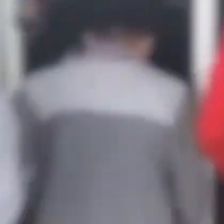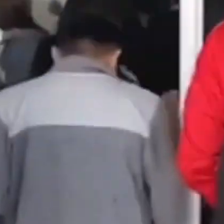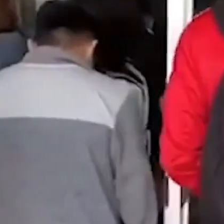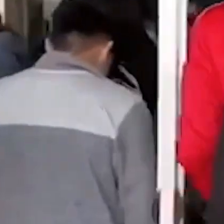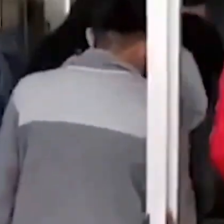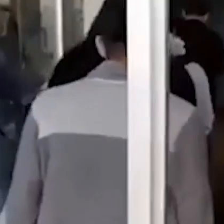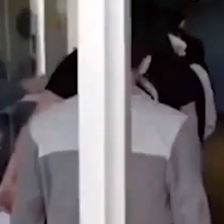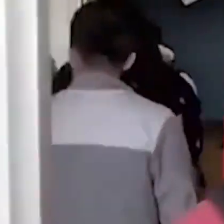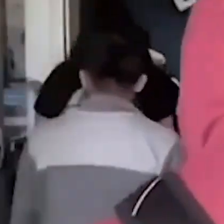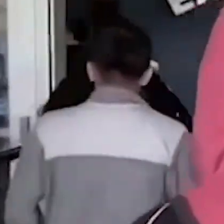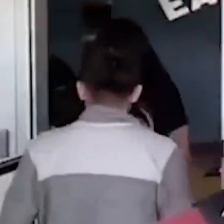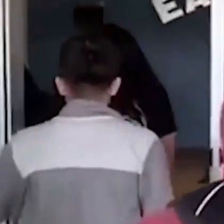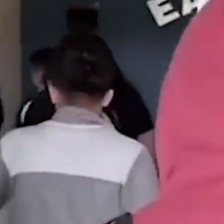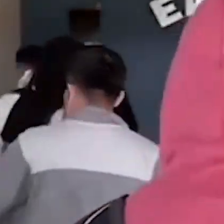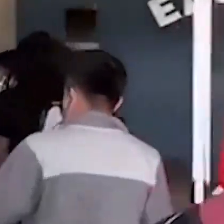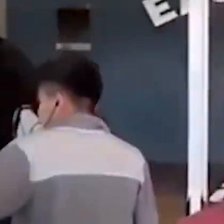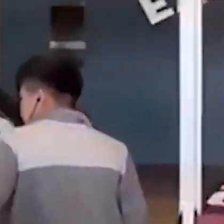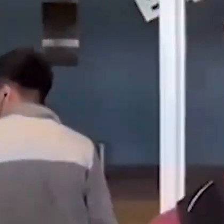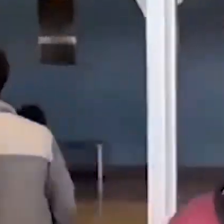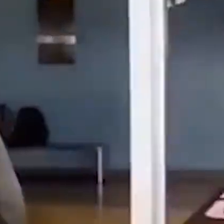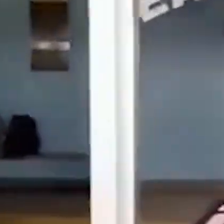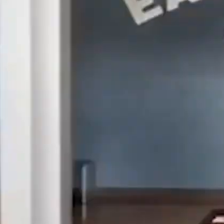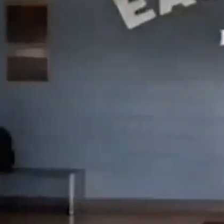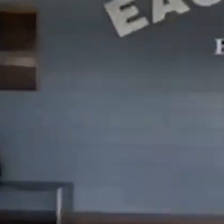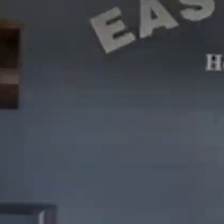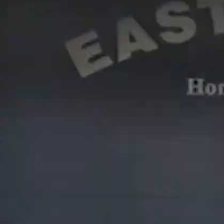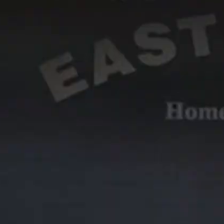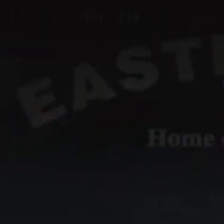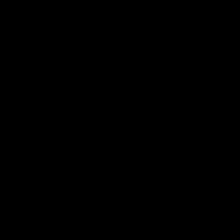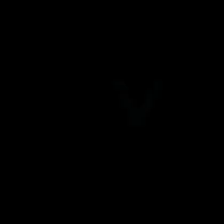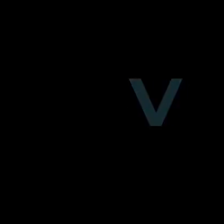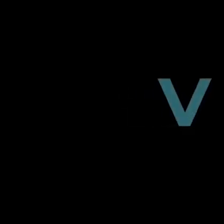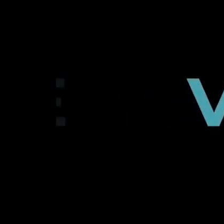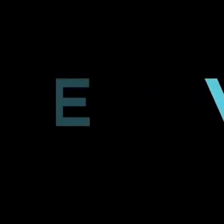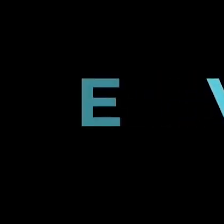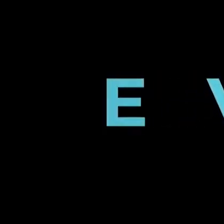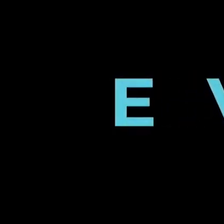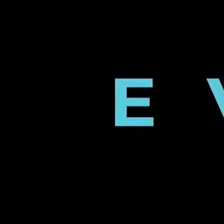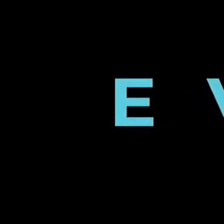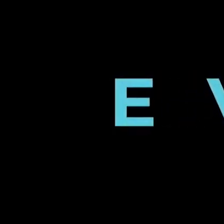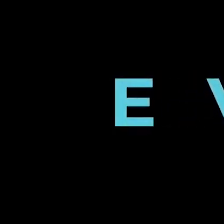Good morning, Eastern View. It's a great day to be a cyclone. Welcome to our daily news.